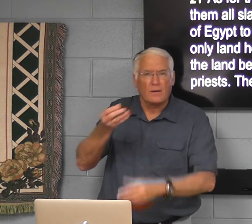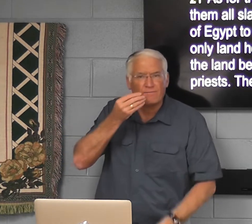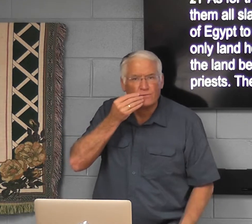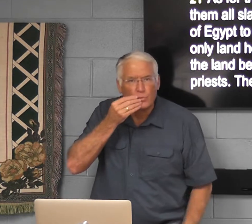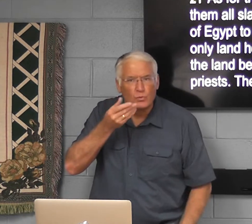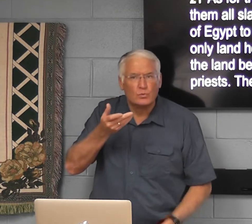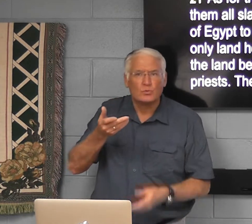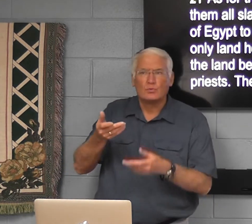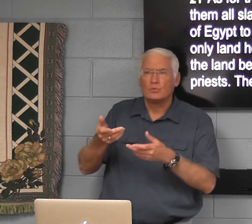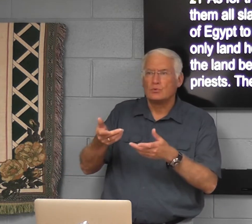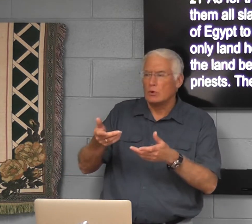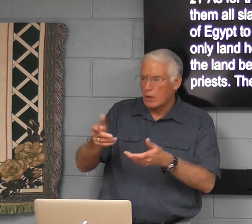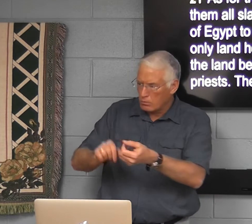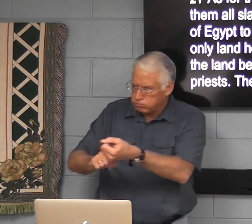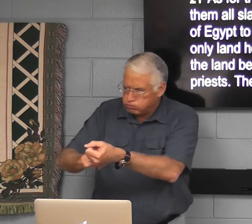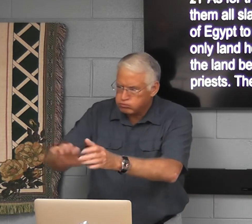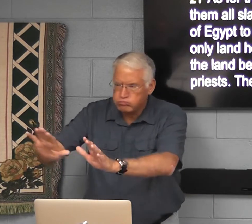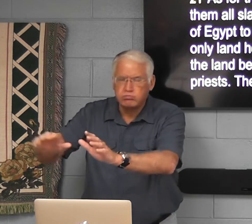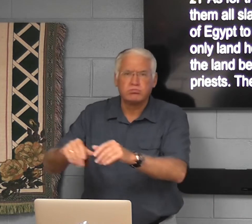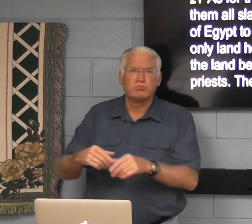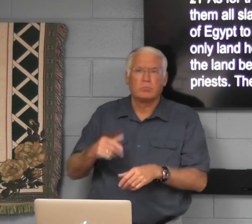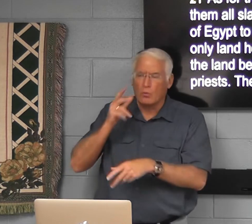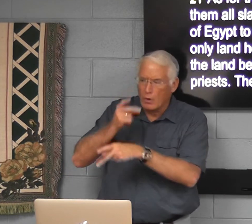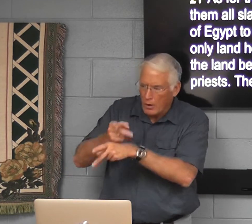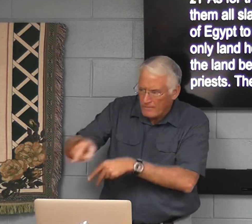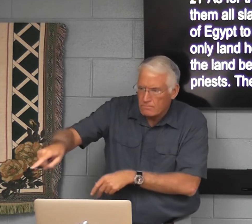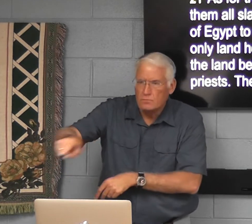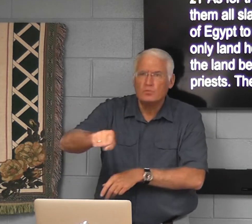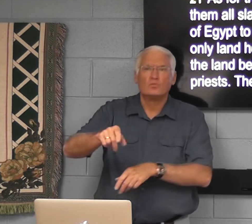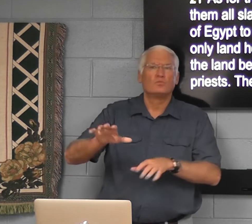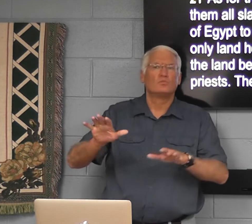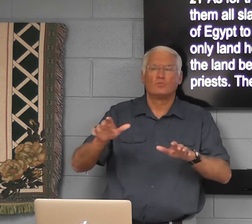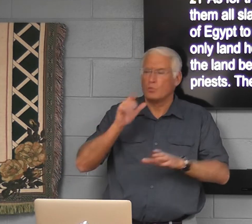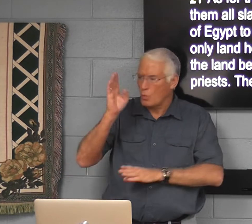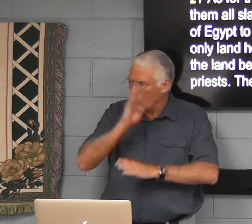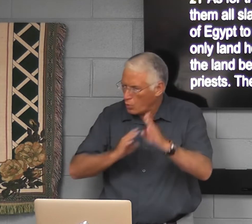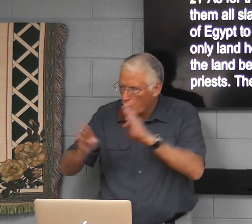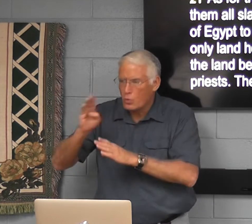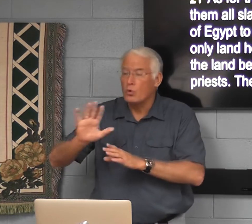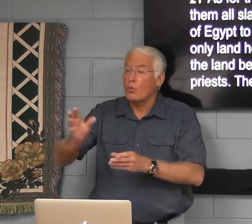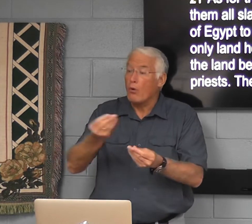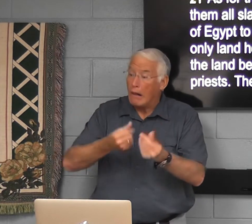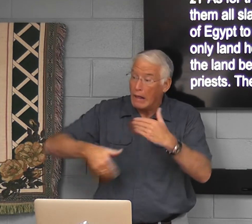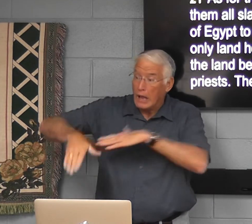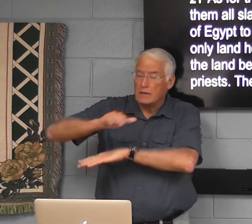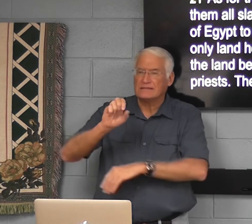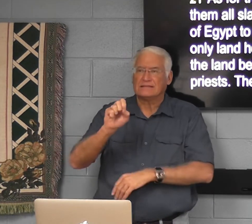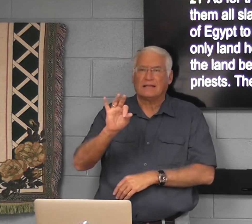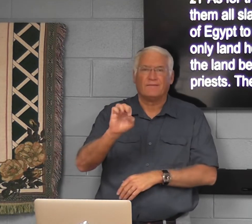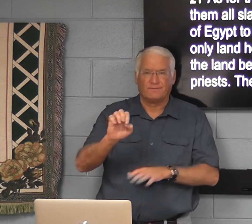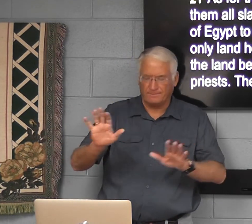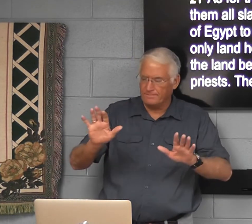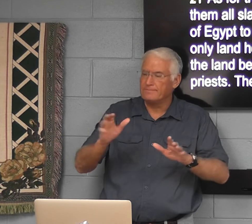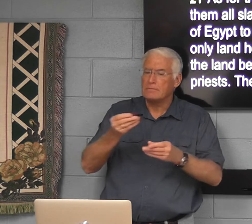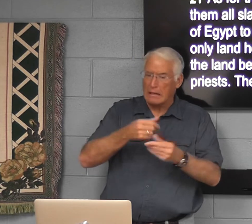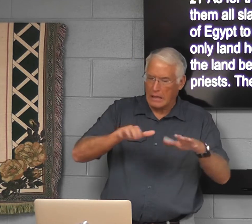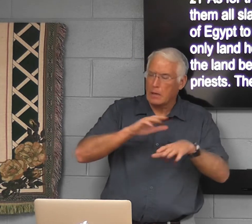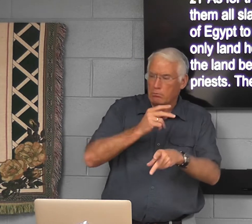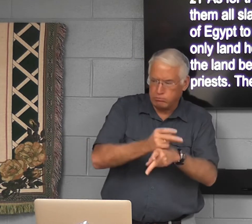service. But it provided food for them. It took care of them. They didn't have to worry. The land